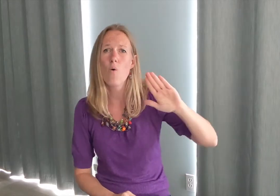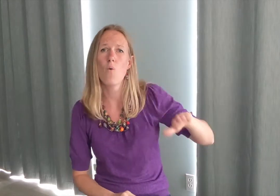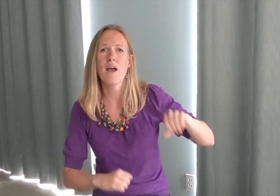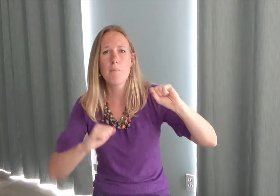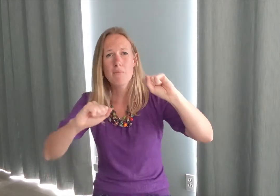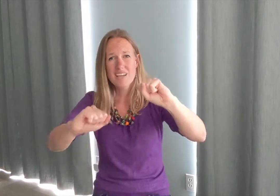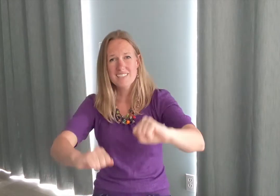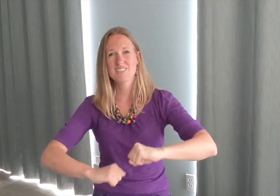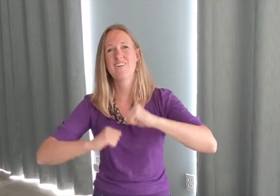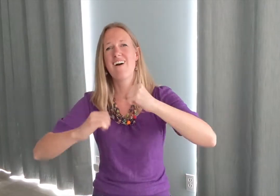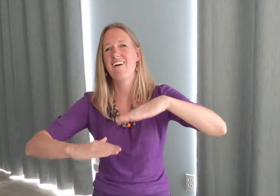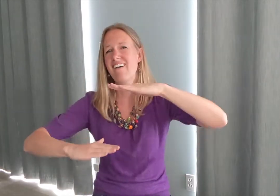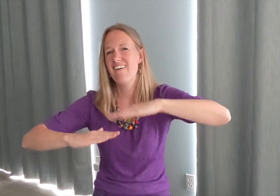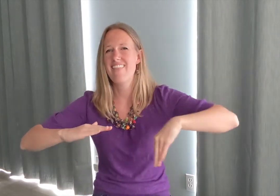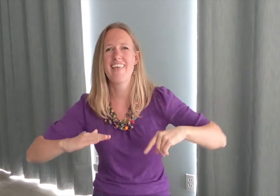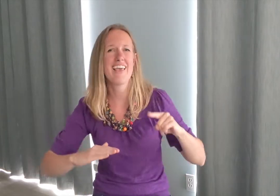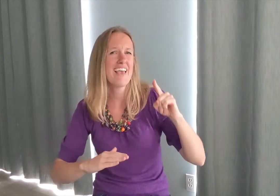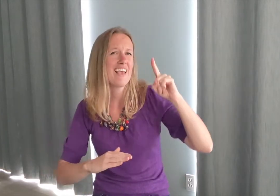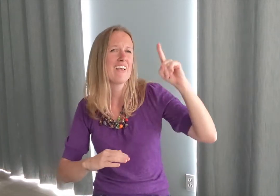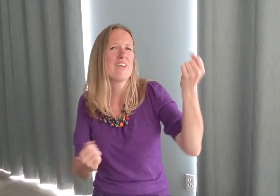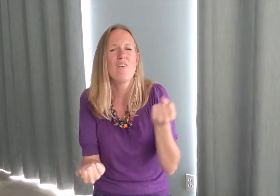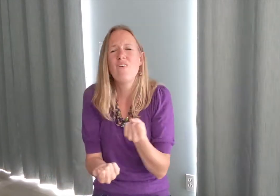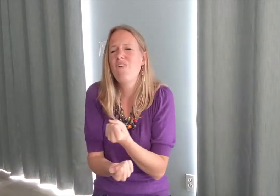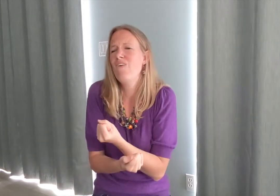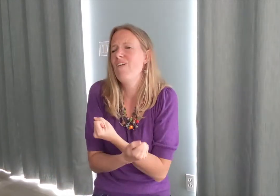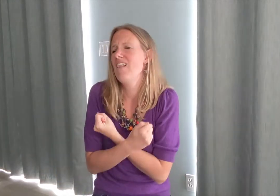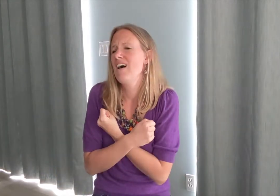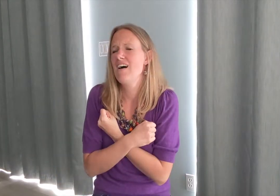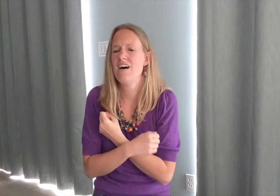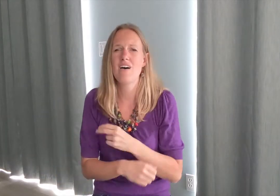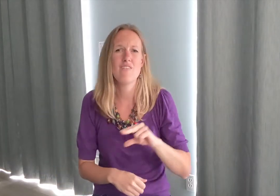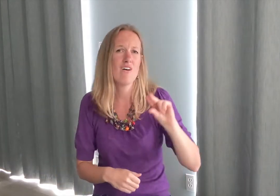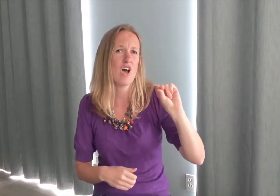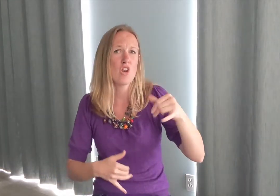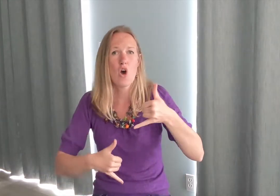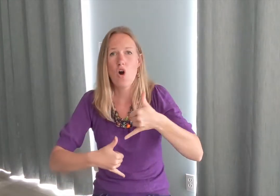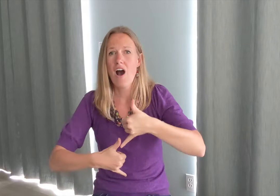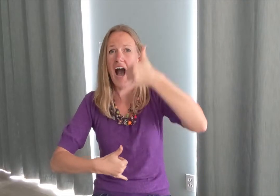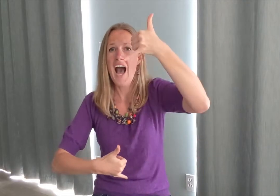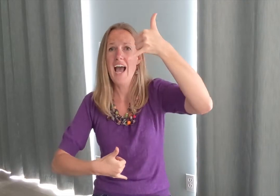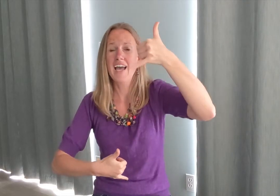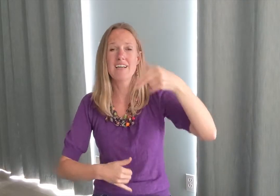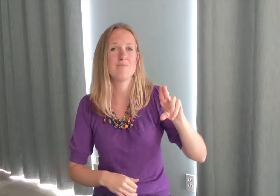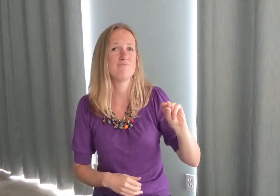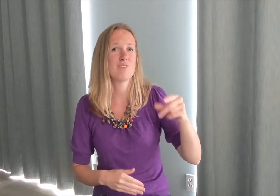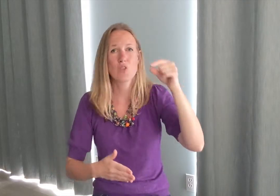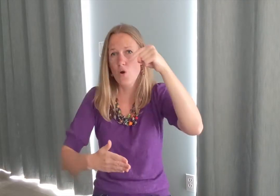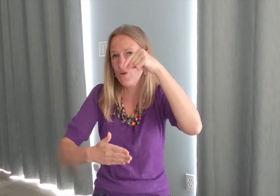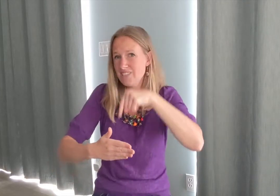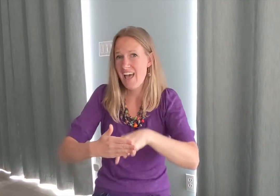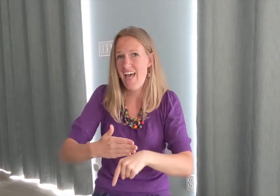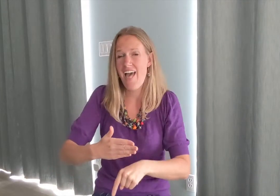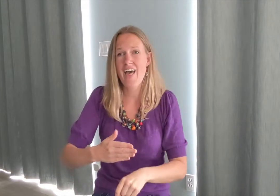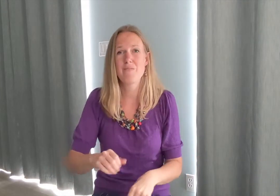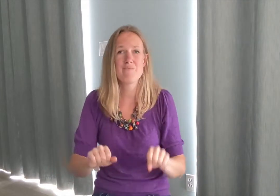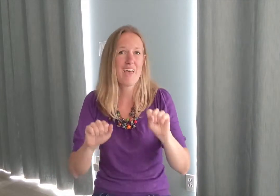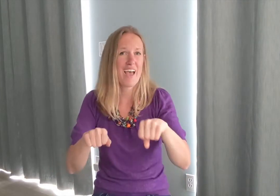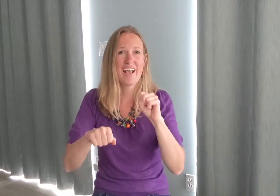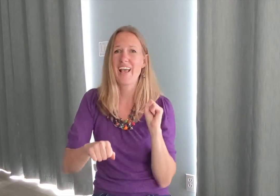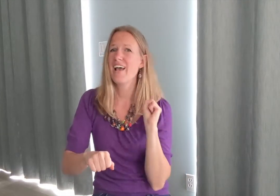weapon stronger than your love No high, no death can